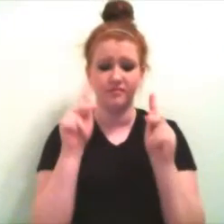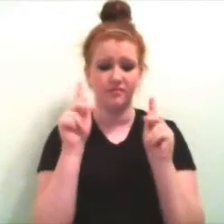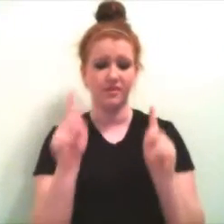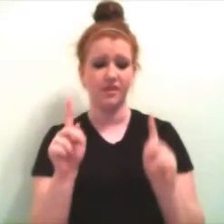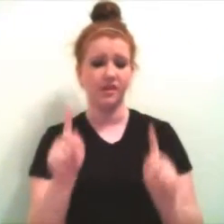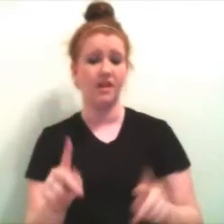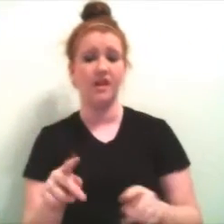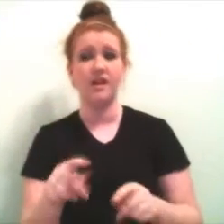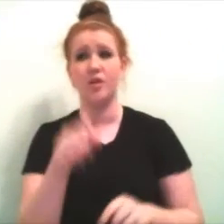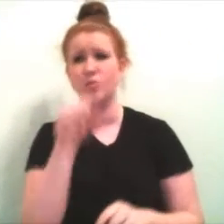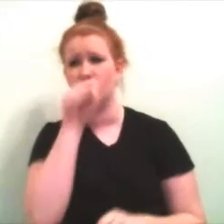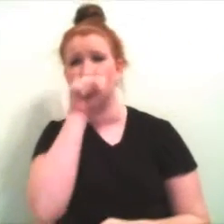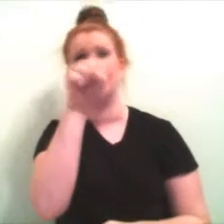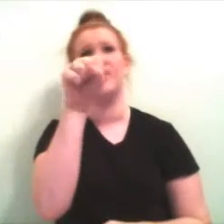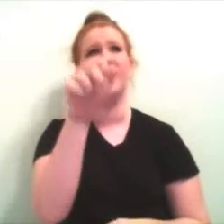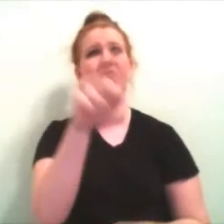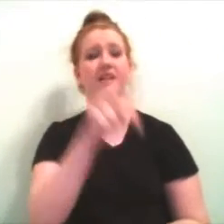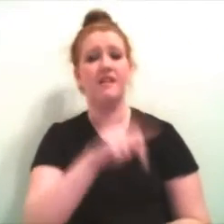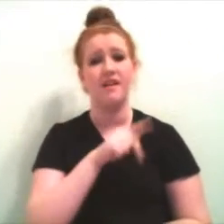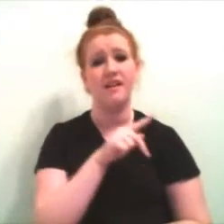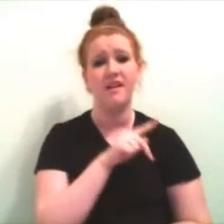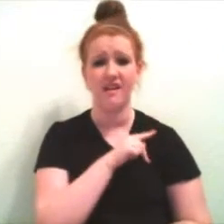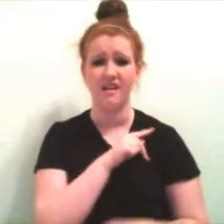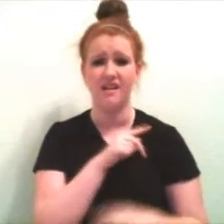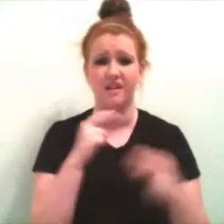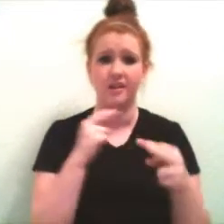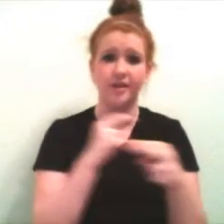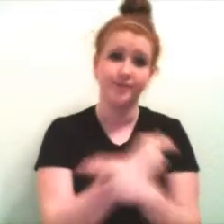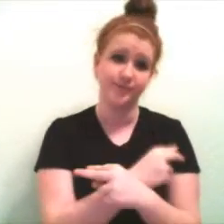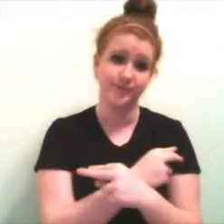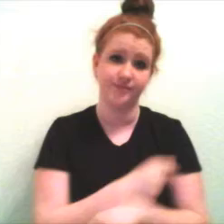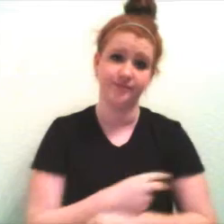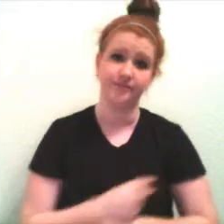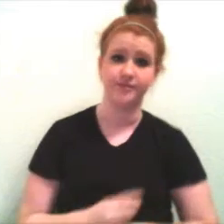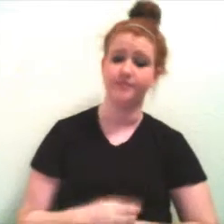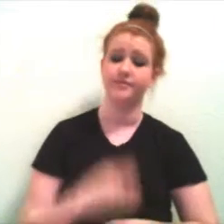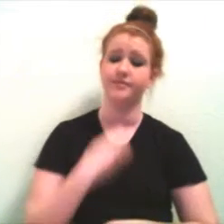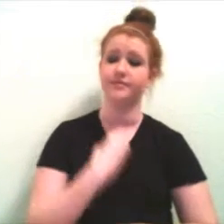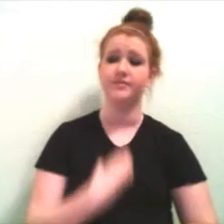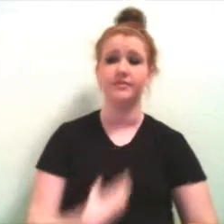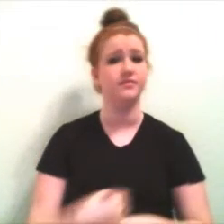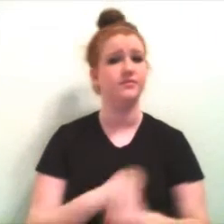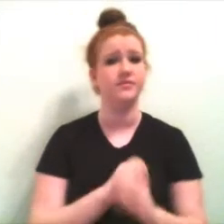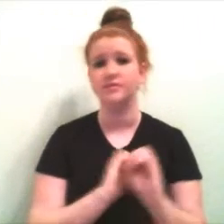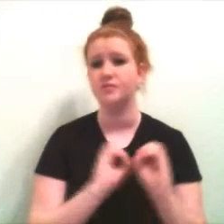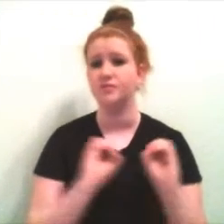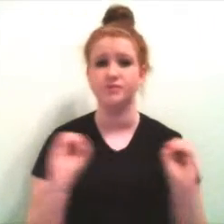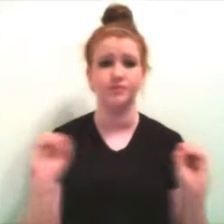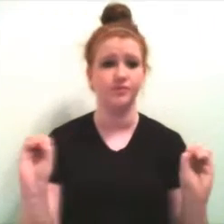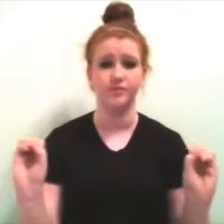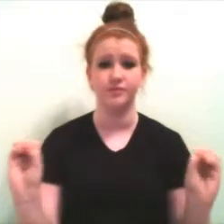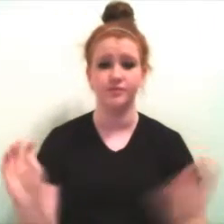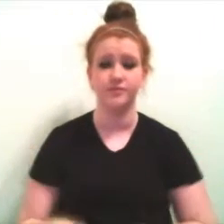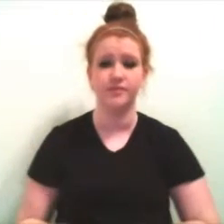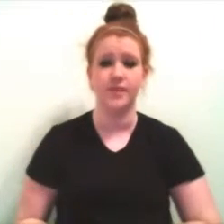home, hell are the worst of all and the floods run stale.